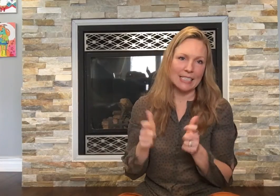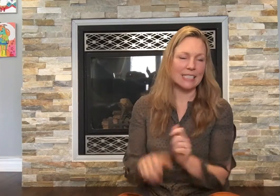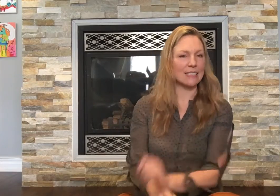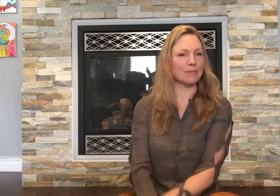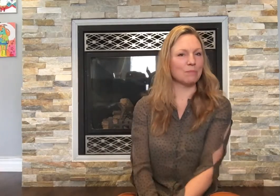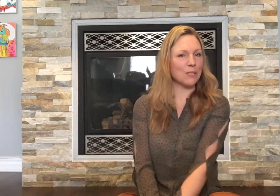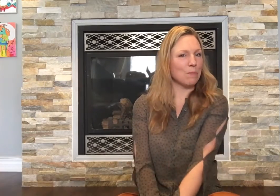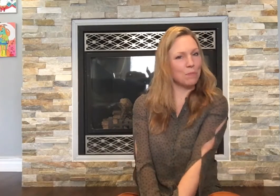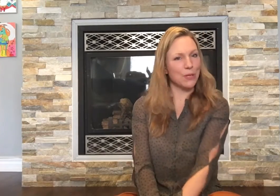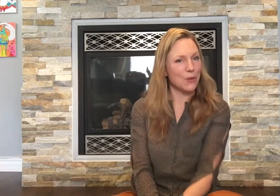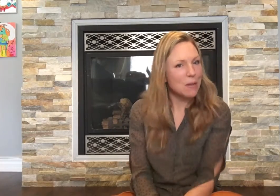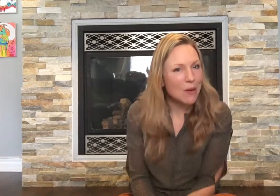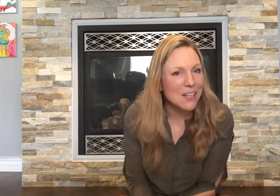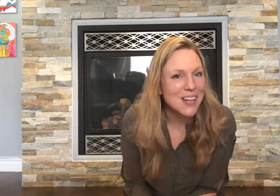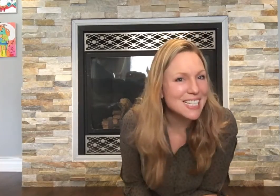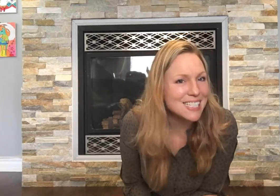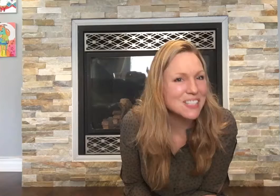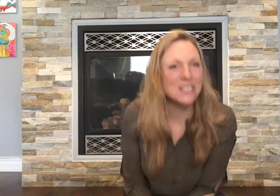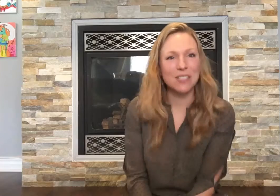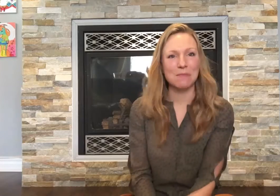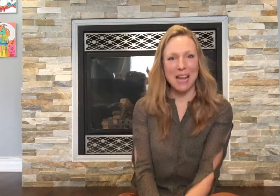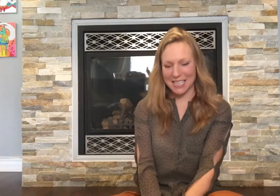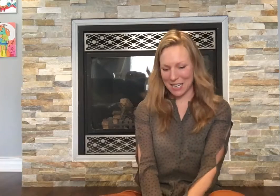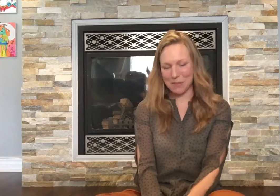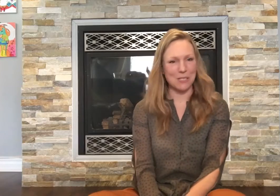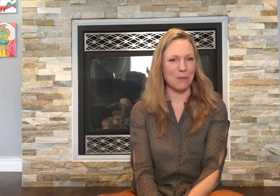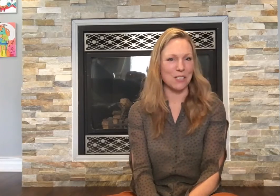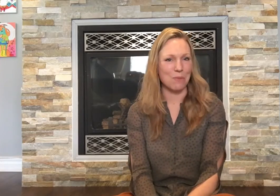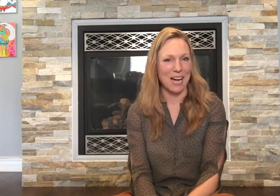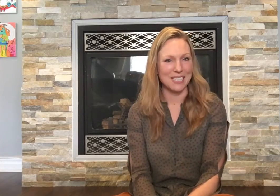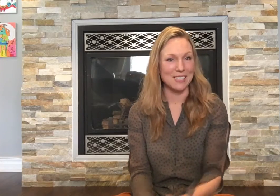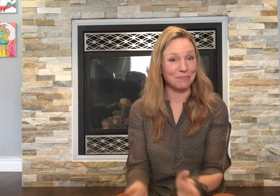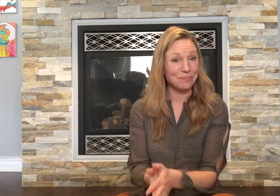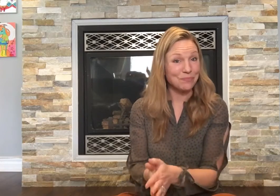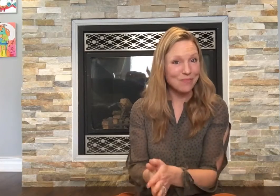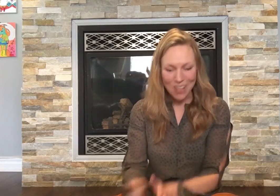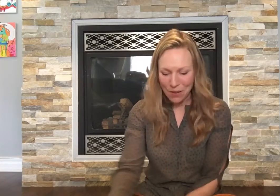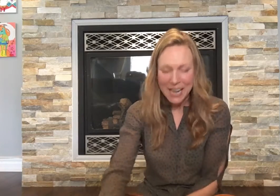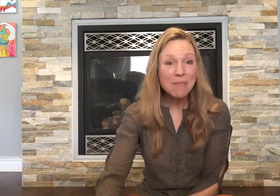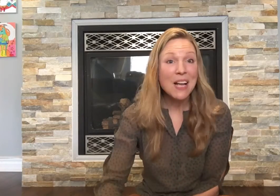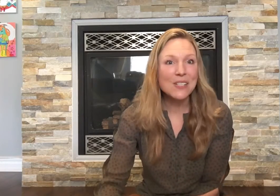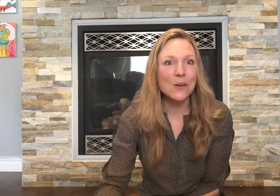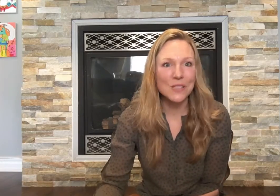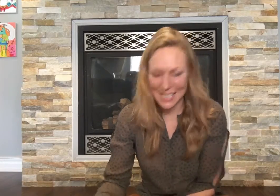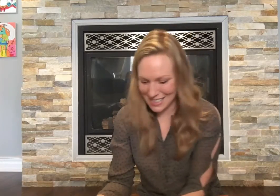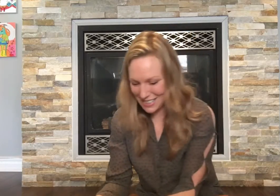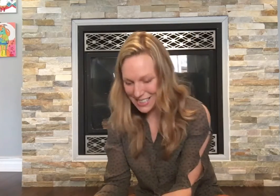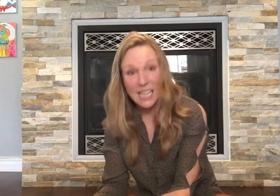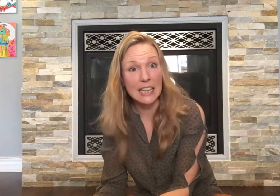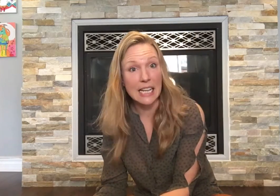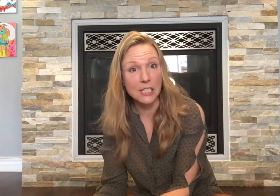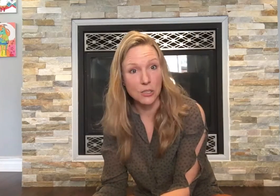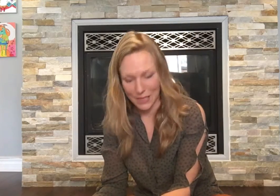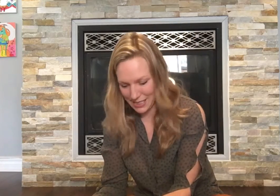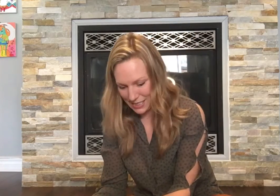but the beauty about online is that you can do it as many times as you want to practice. Okay so let's let's do it.